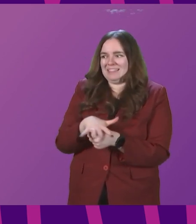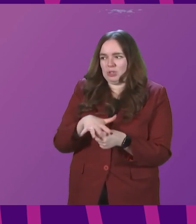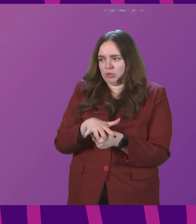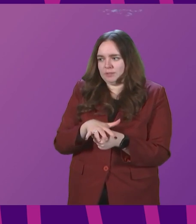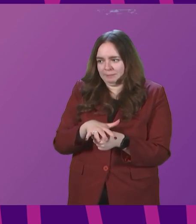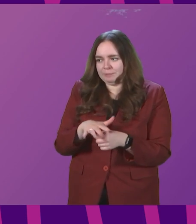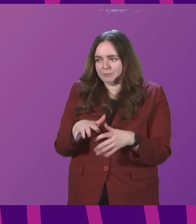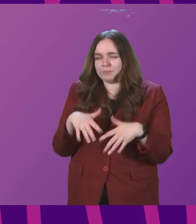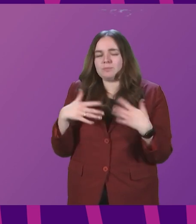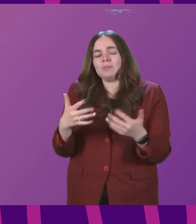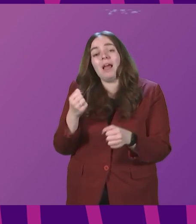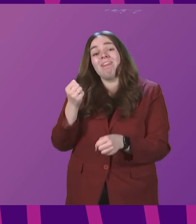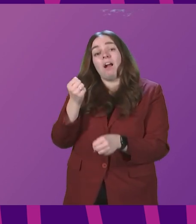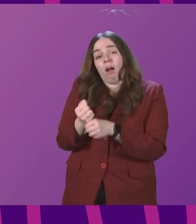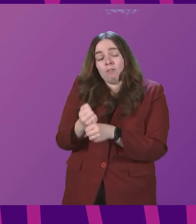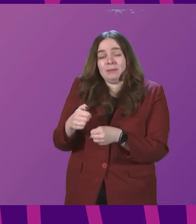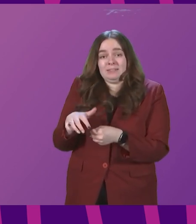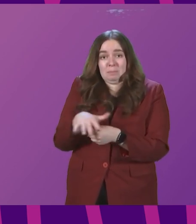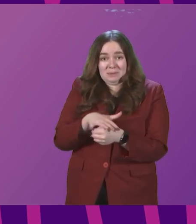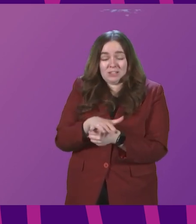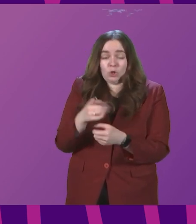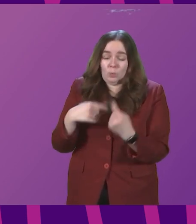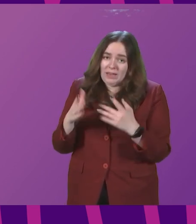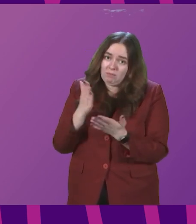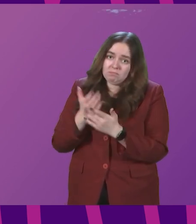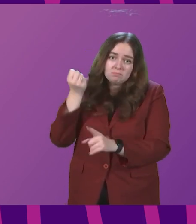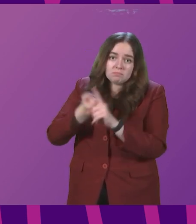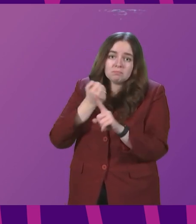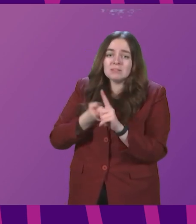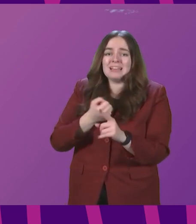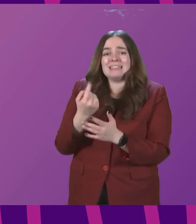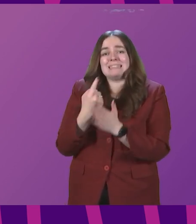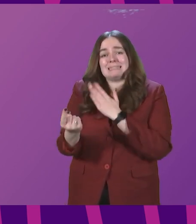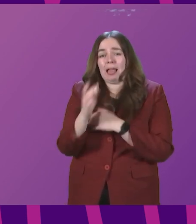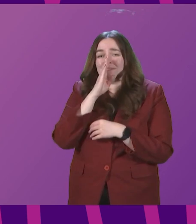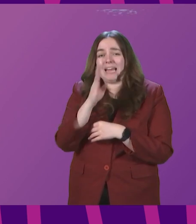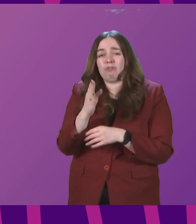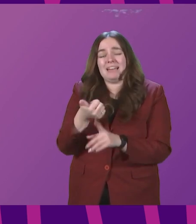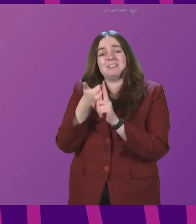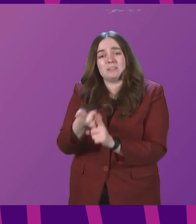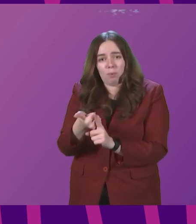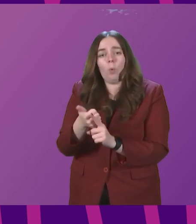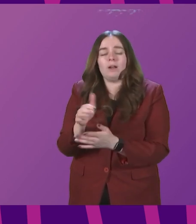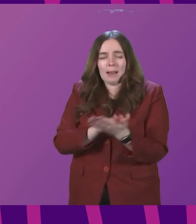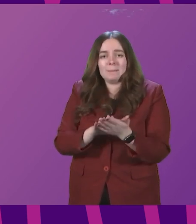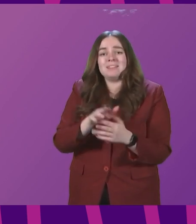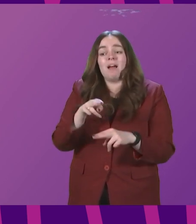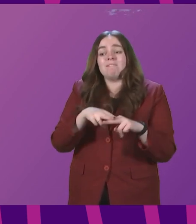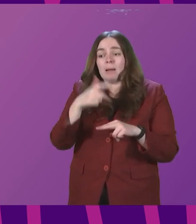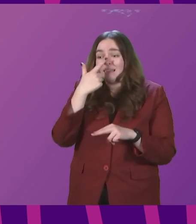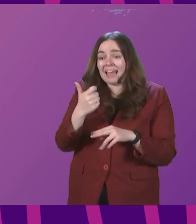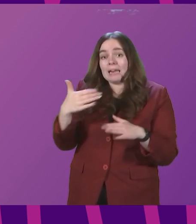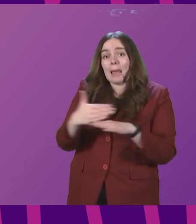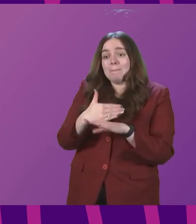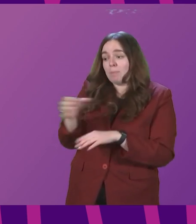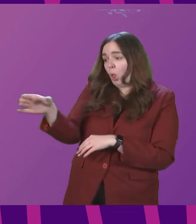terms of the Government's position, we do champion, of course, self-directed support to allow family members to employ people